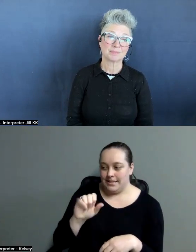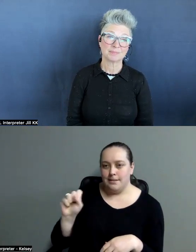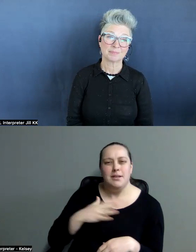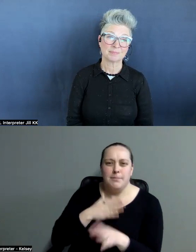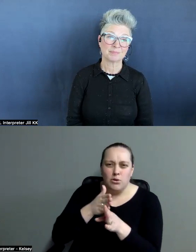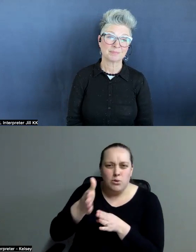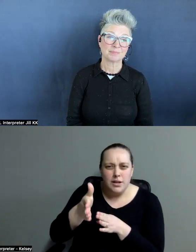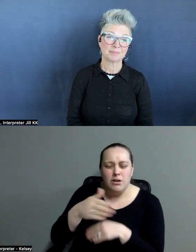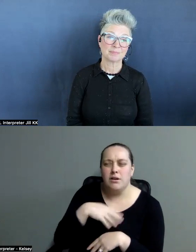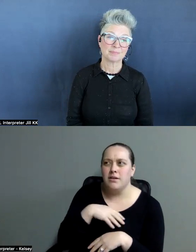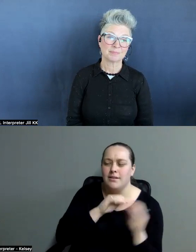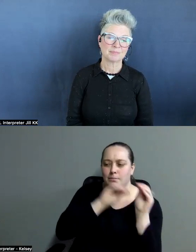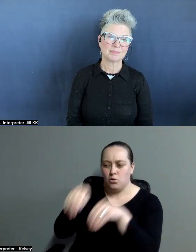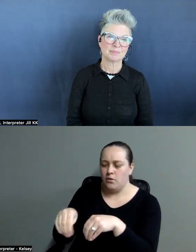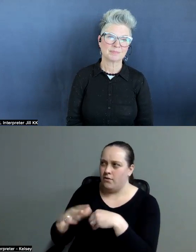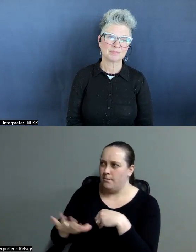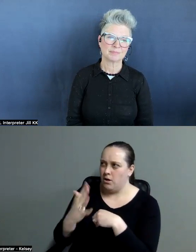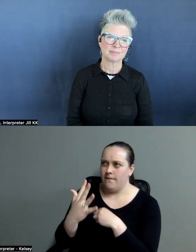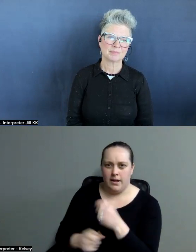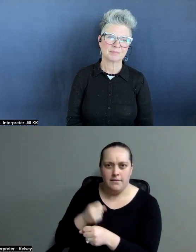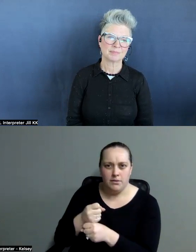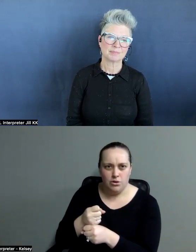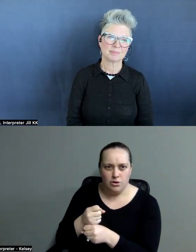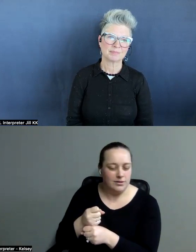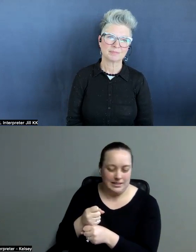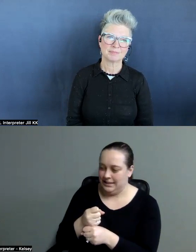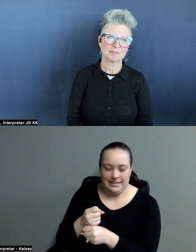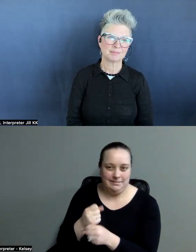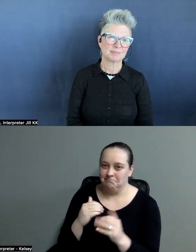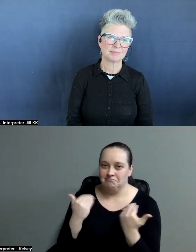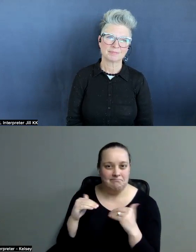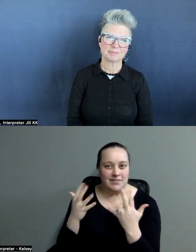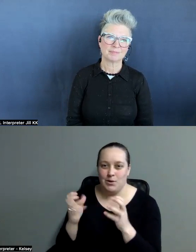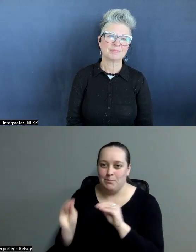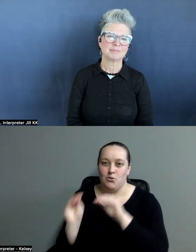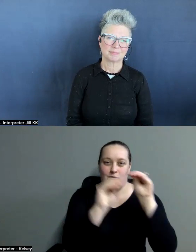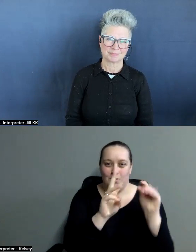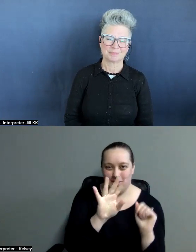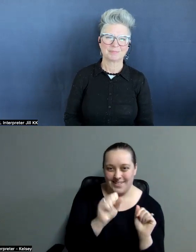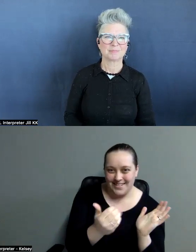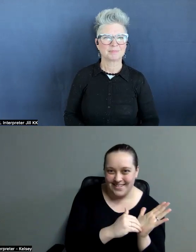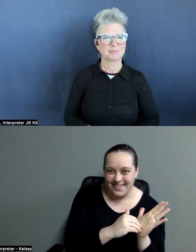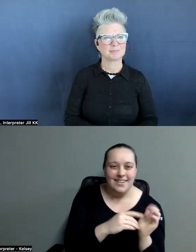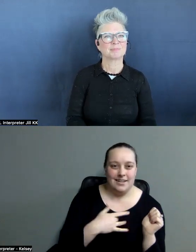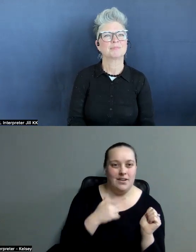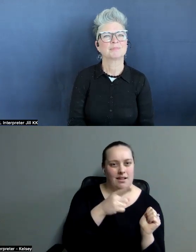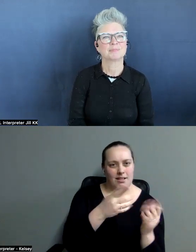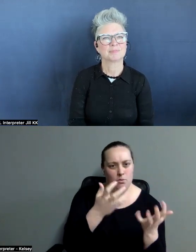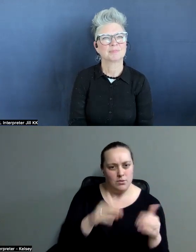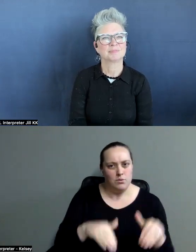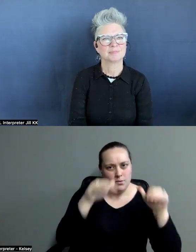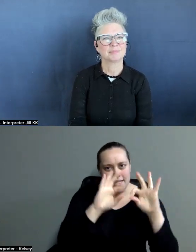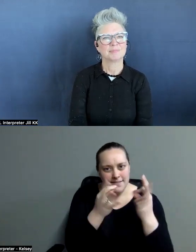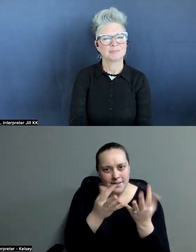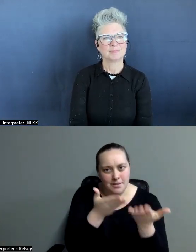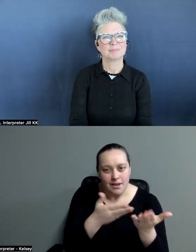for about five years. And then we decided we want to move back to Wisconsin because that's where we want to raise a family,